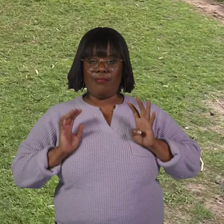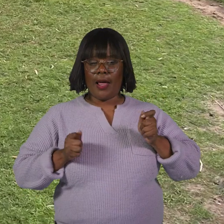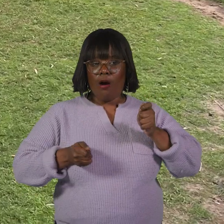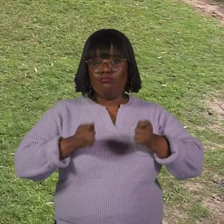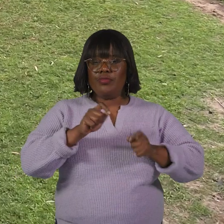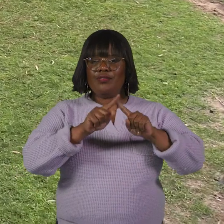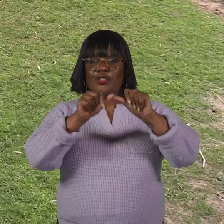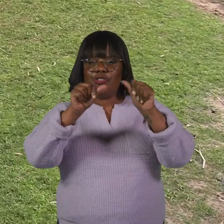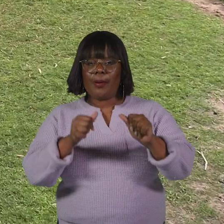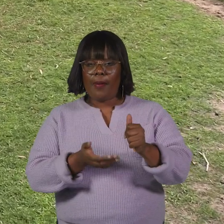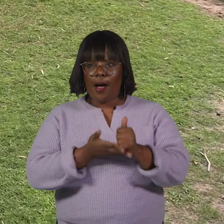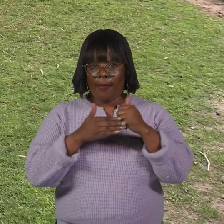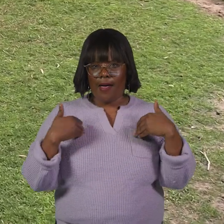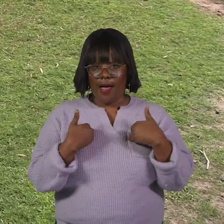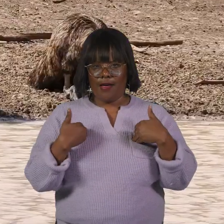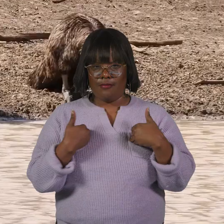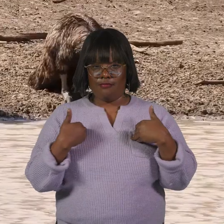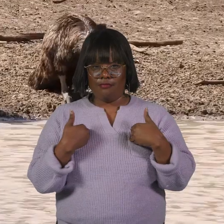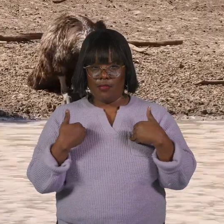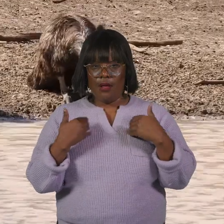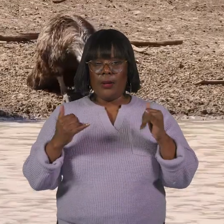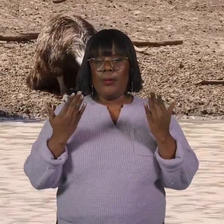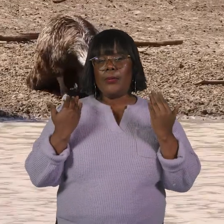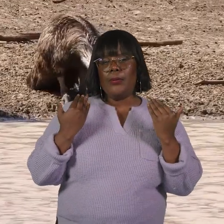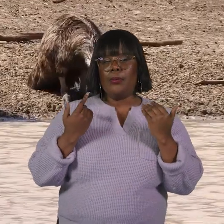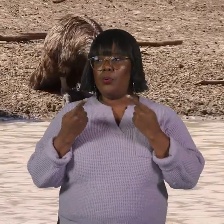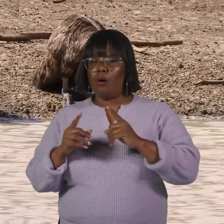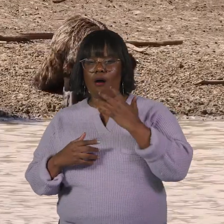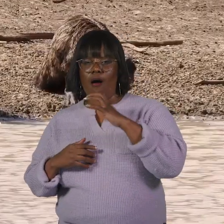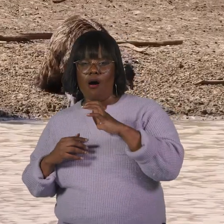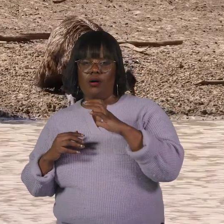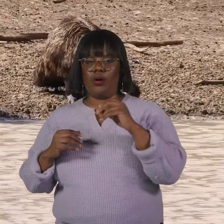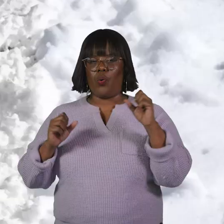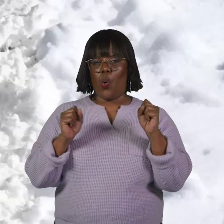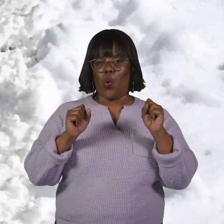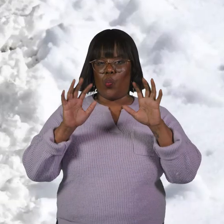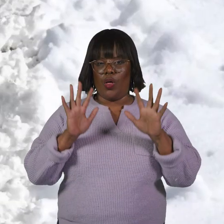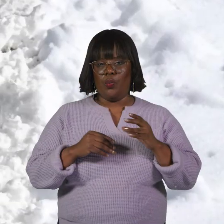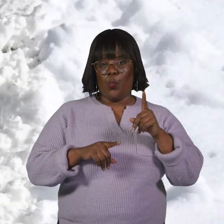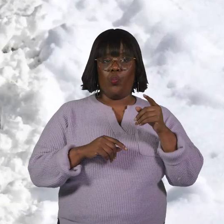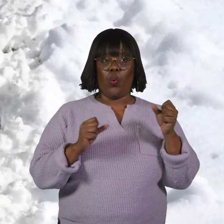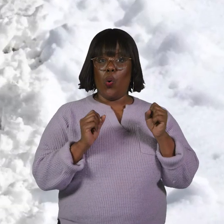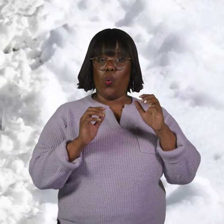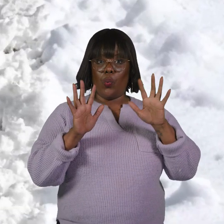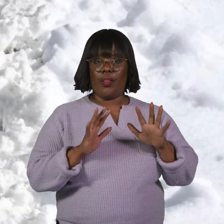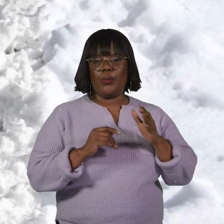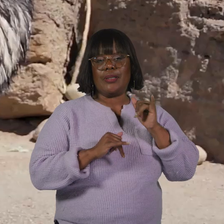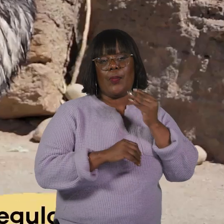Emu feathers can change shape to help the animal stay cool in hot weather and warm in cold weather. This